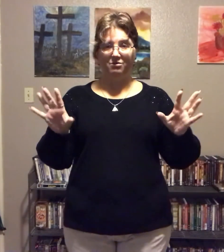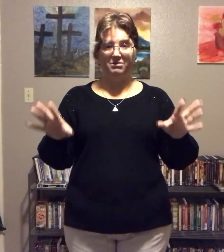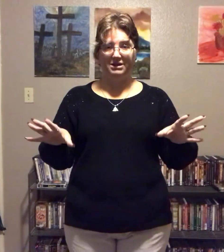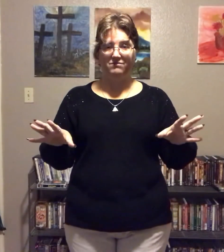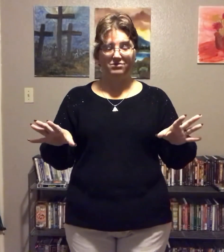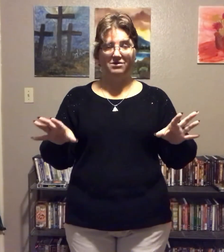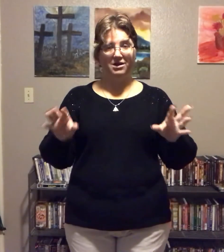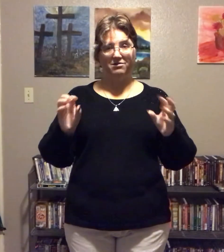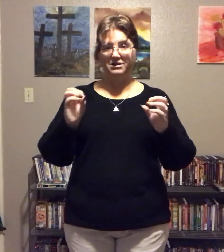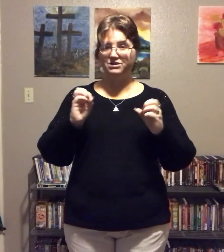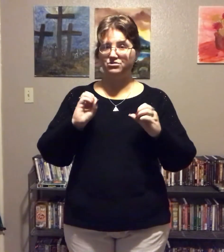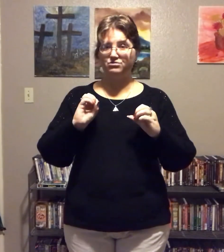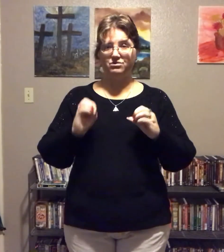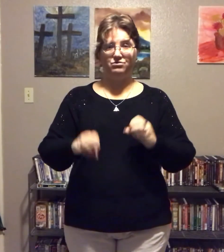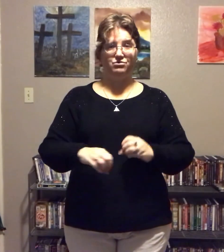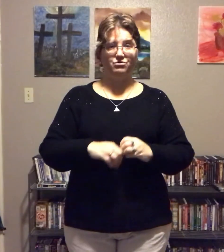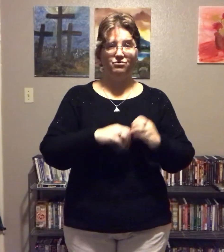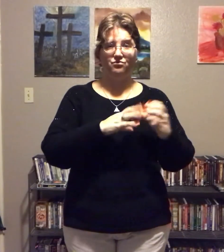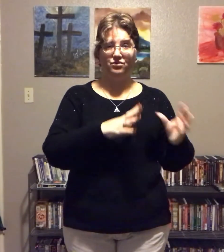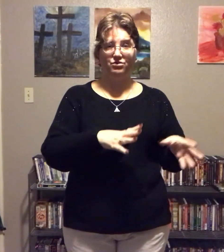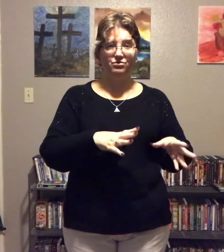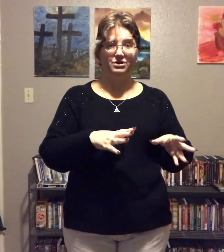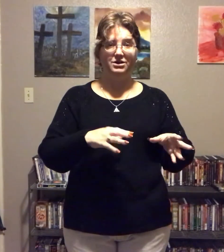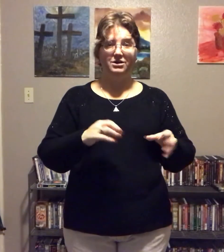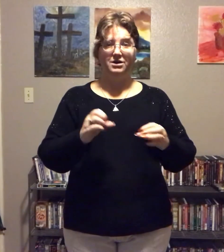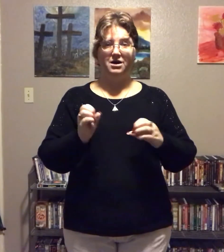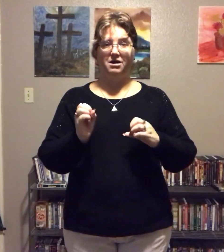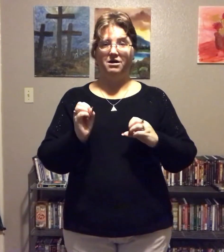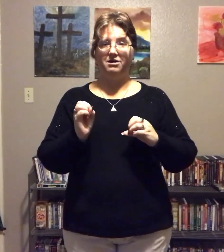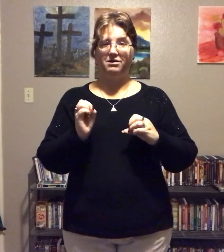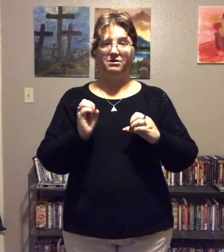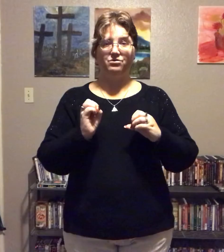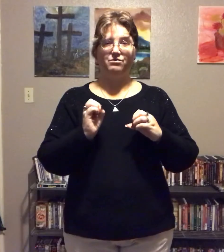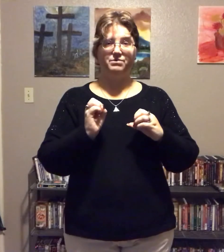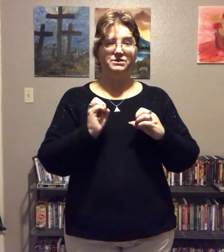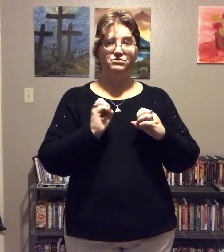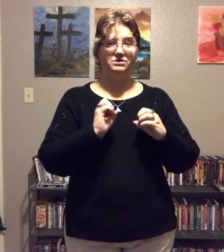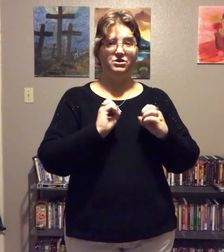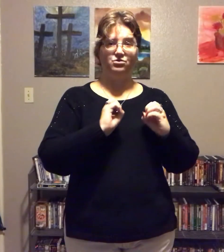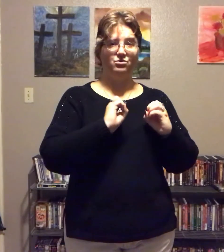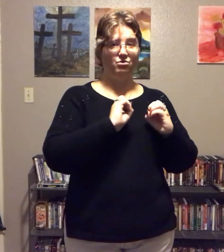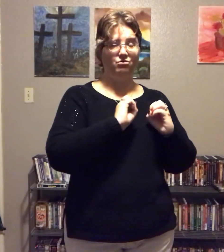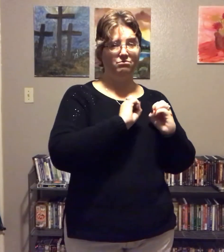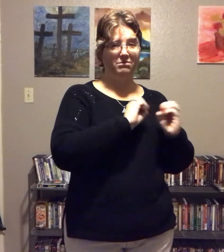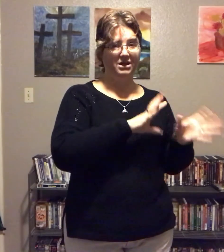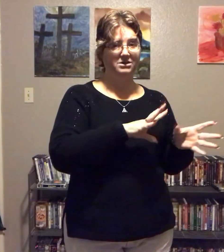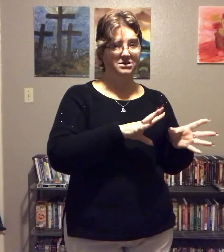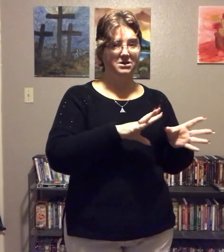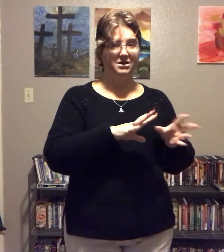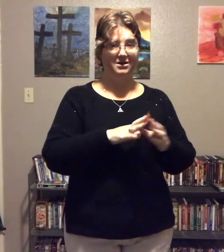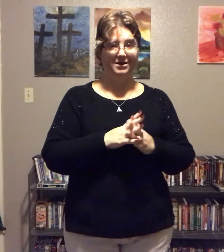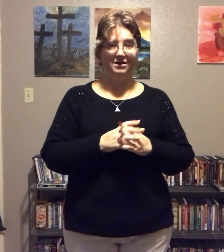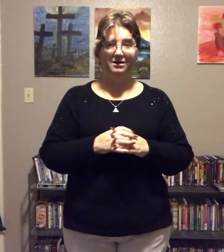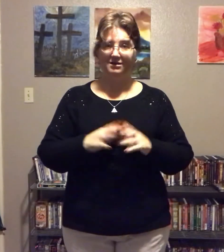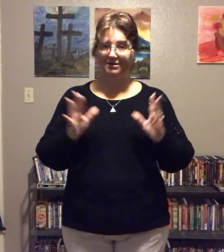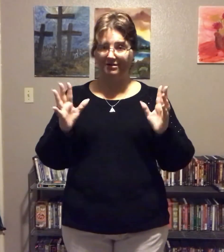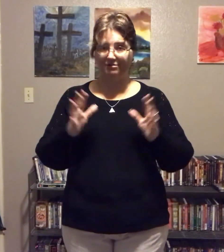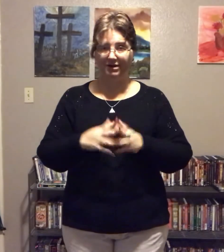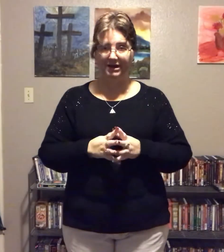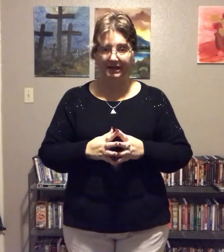believe it or not, unless you're growing your own food, and you're butchering your own meat, guess what? But